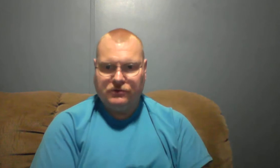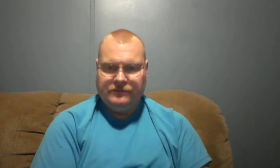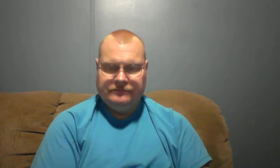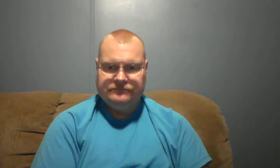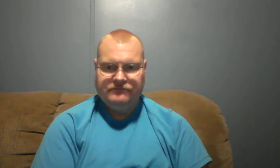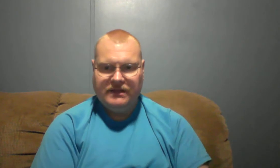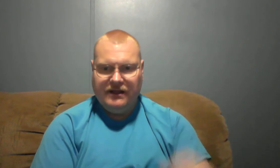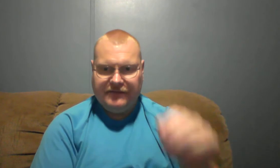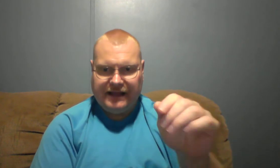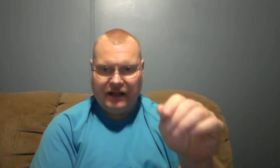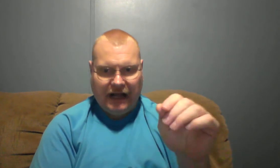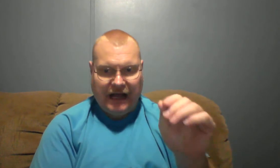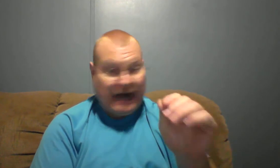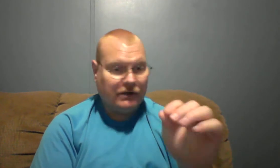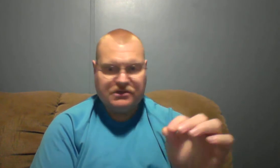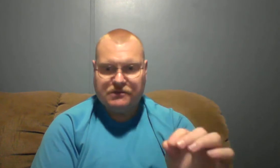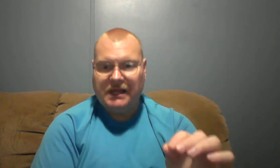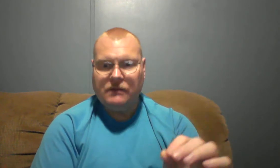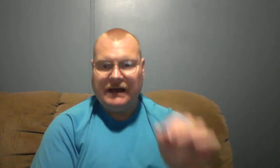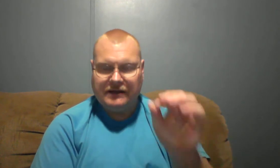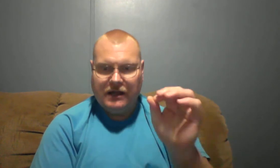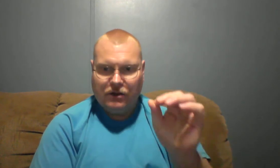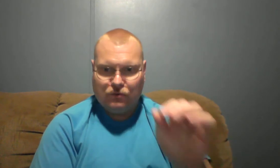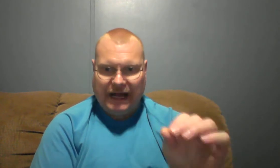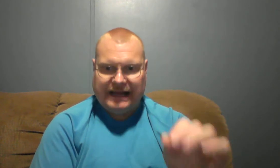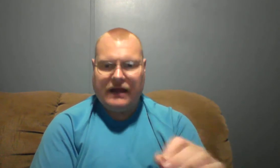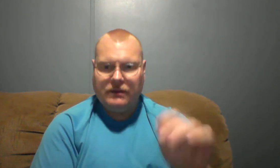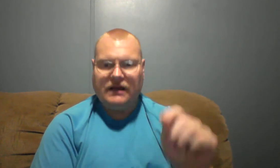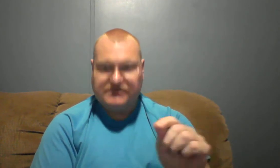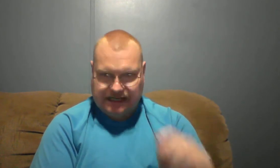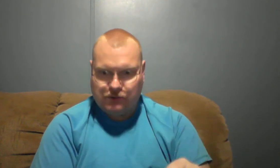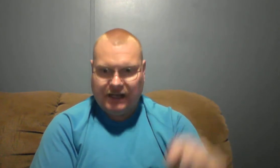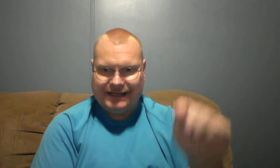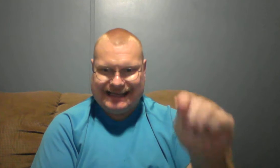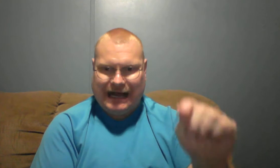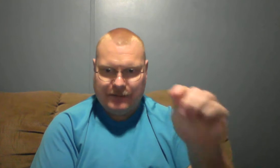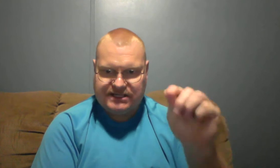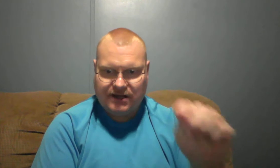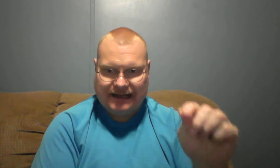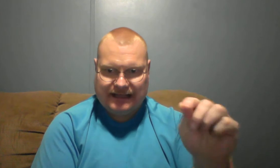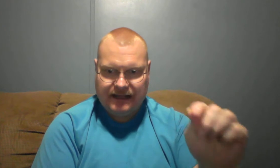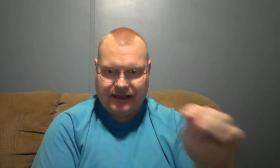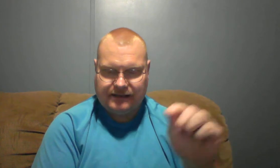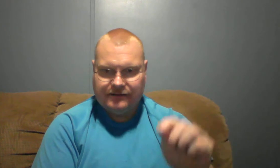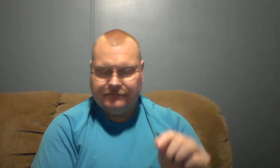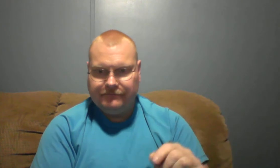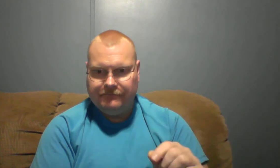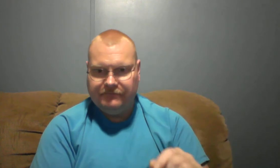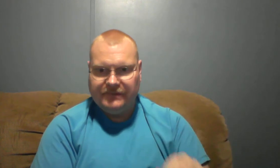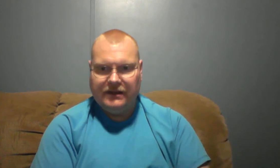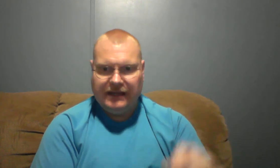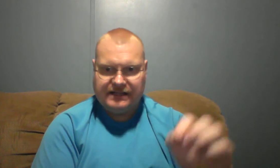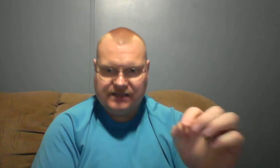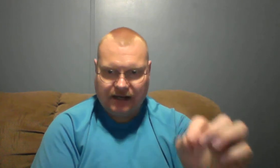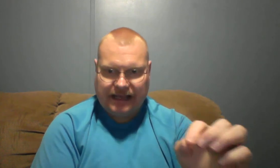that I don't speak about right now because, guess what? The time is not yet. It's not yet.